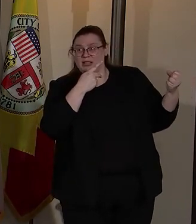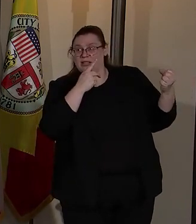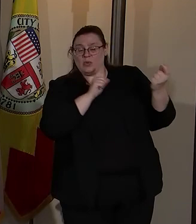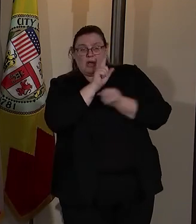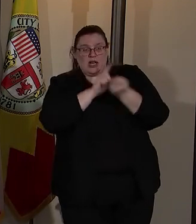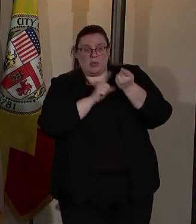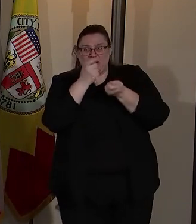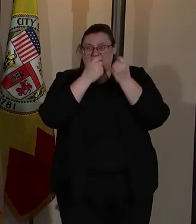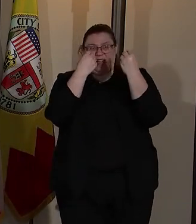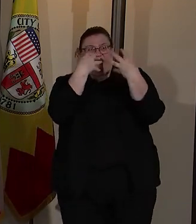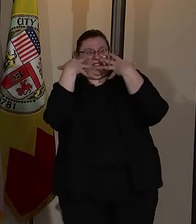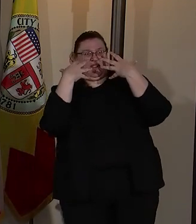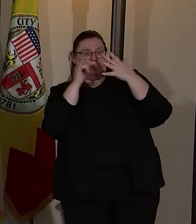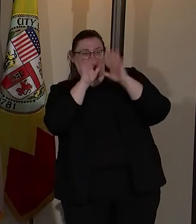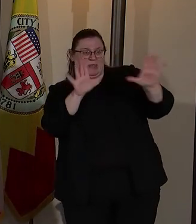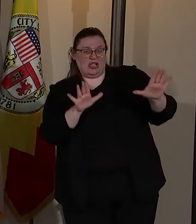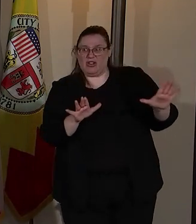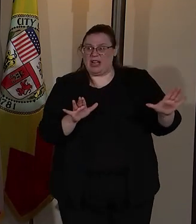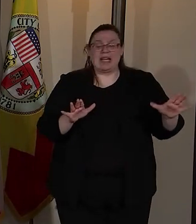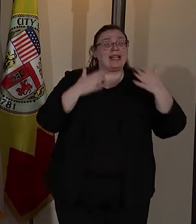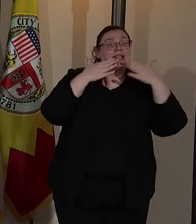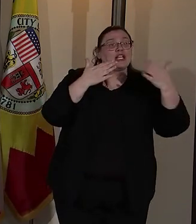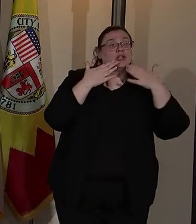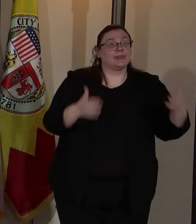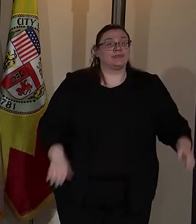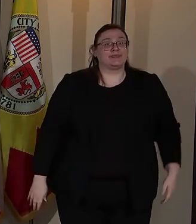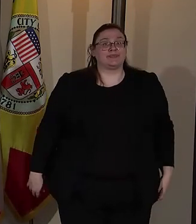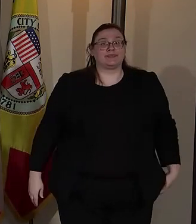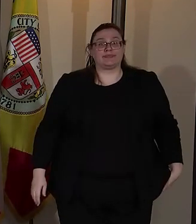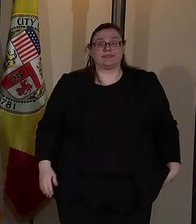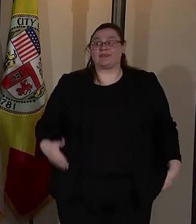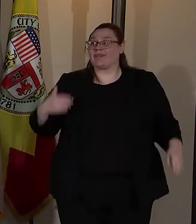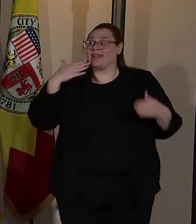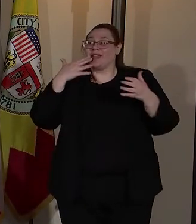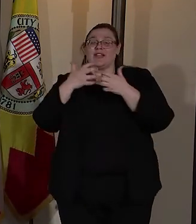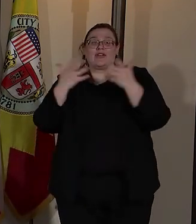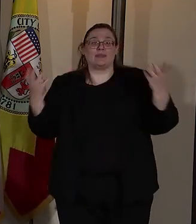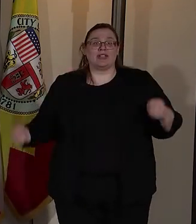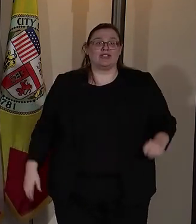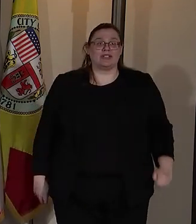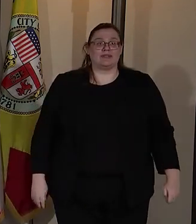of with all this? sure. That would be great. All right. Thank you. you. Thank you very much.